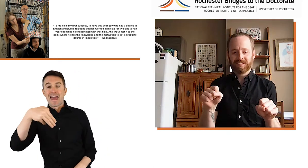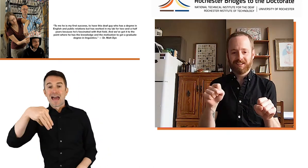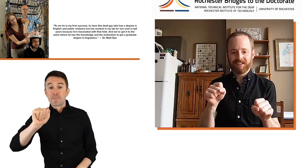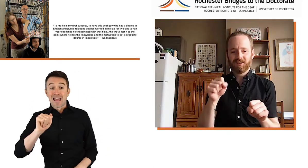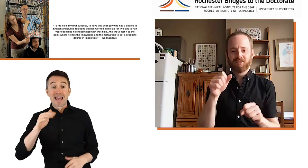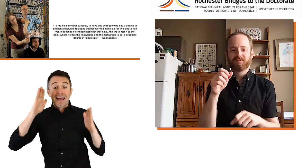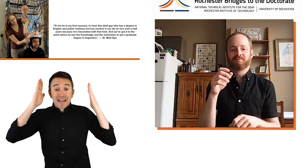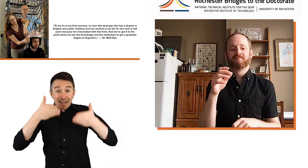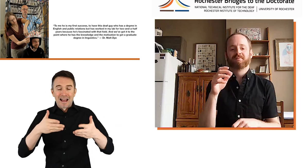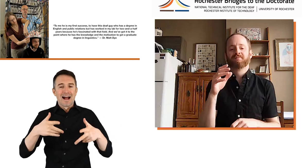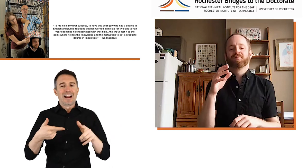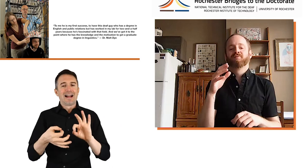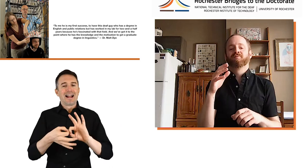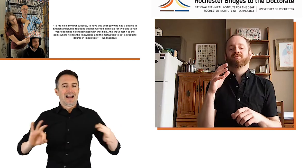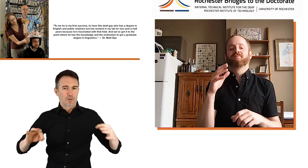a master's in linguistics.